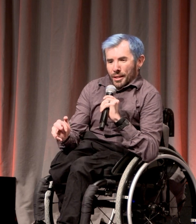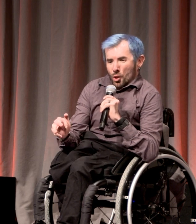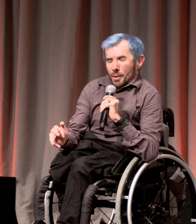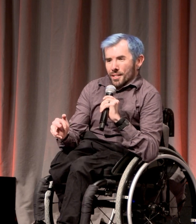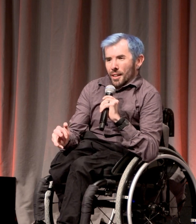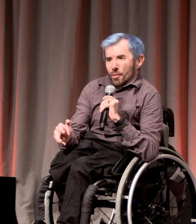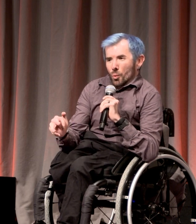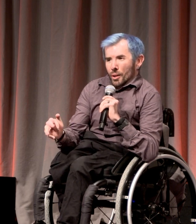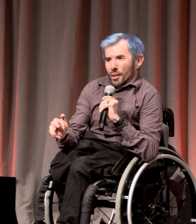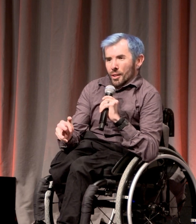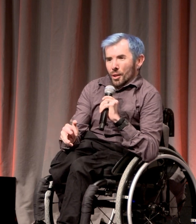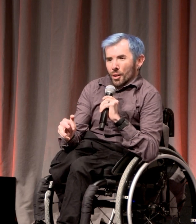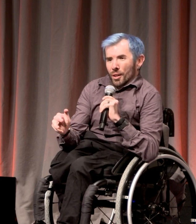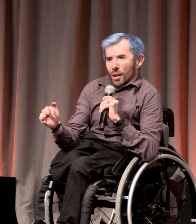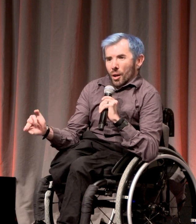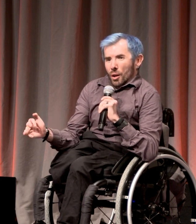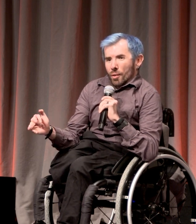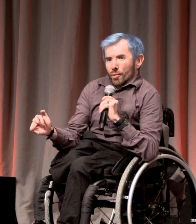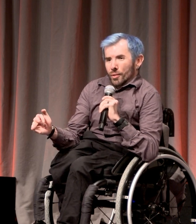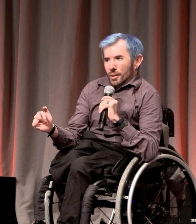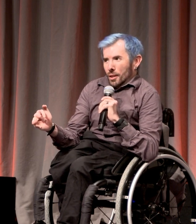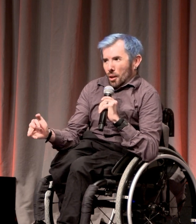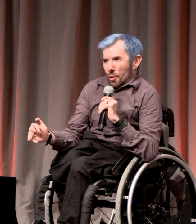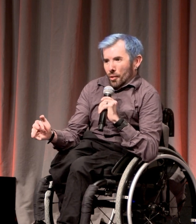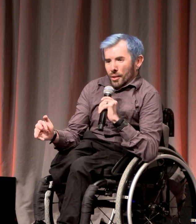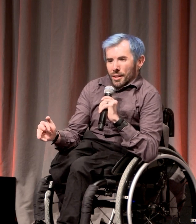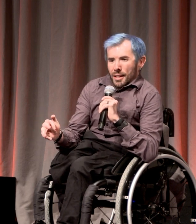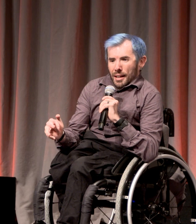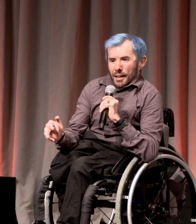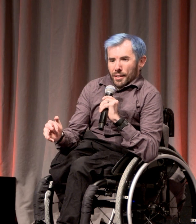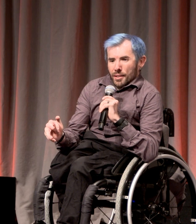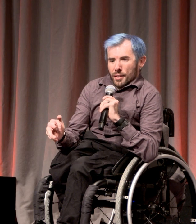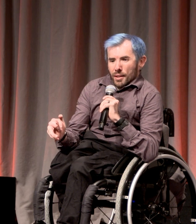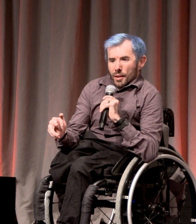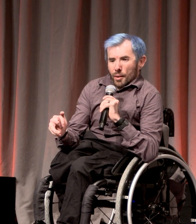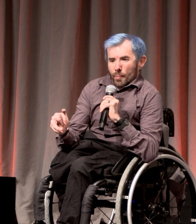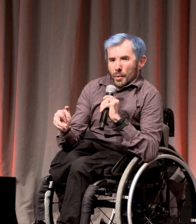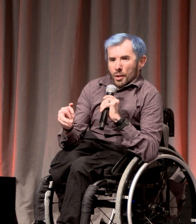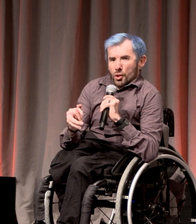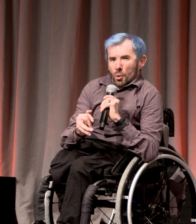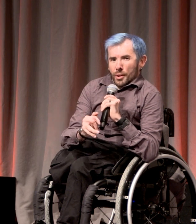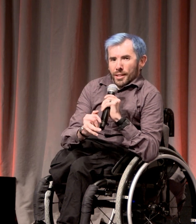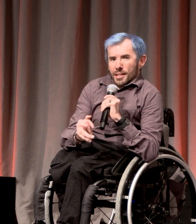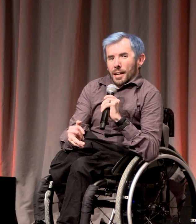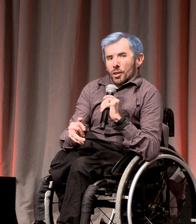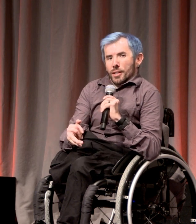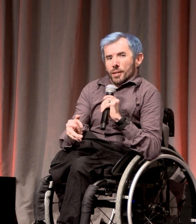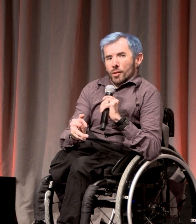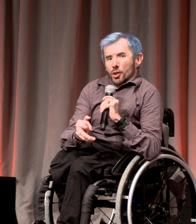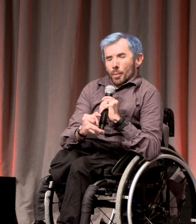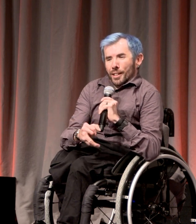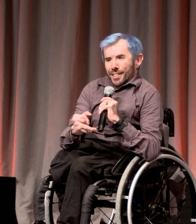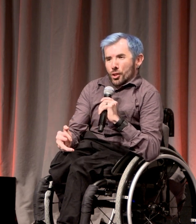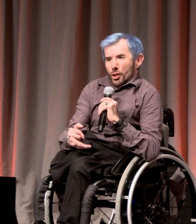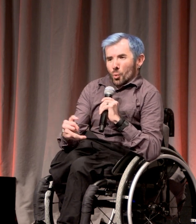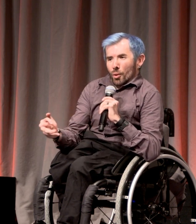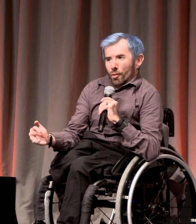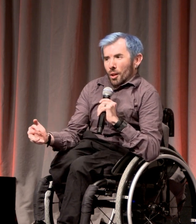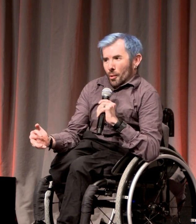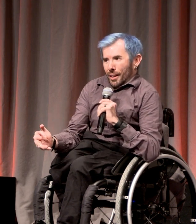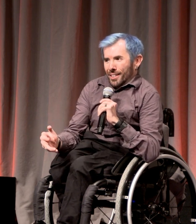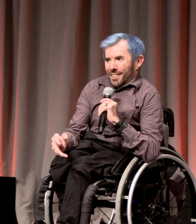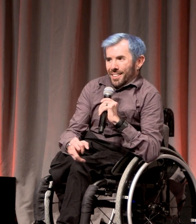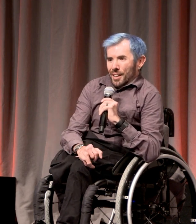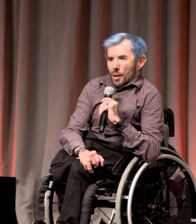of a human's life will occur off Earth. And so the entirety of the human condition